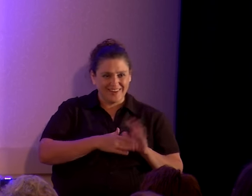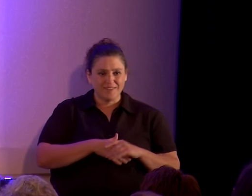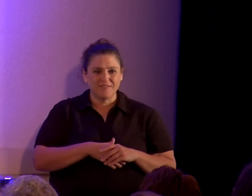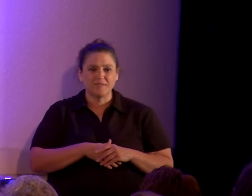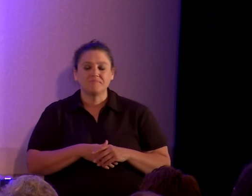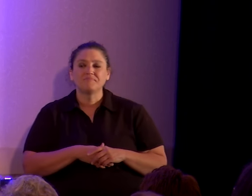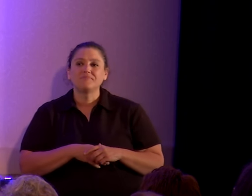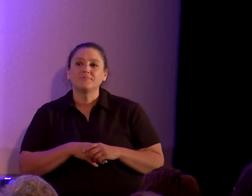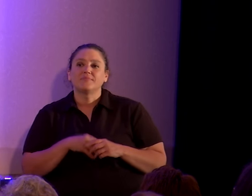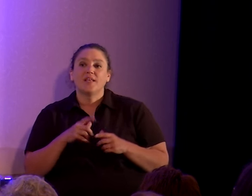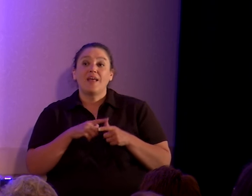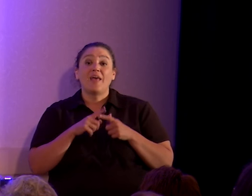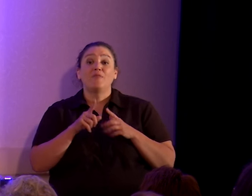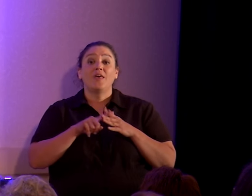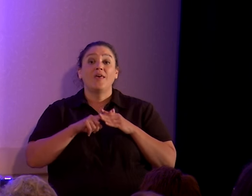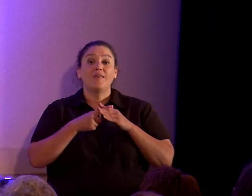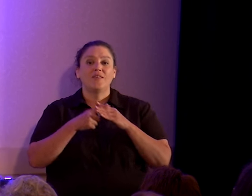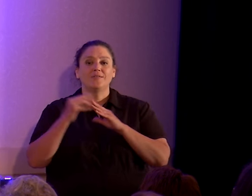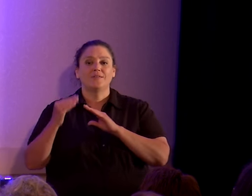And then they started emailing me.